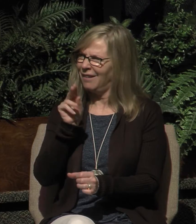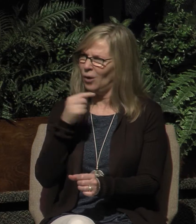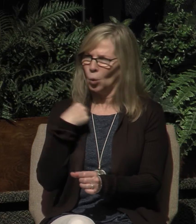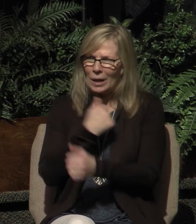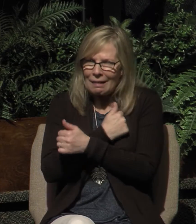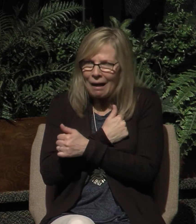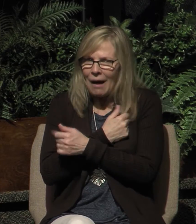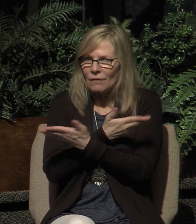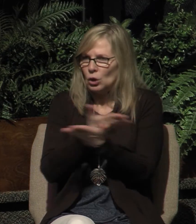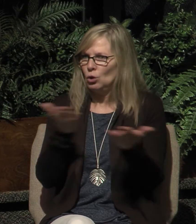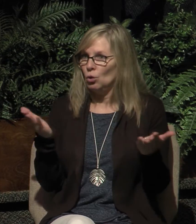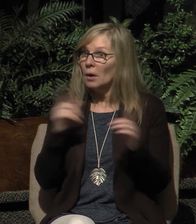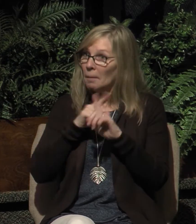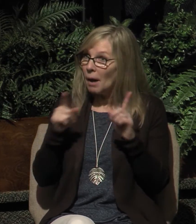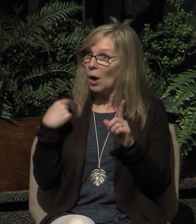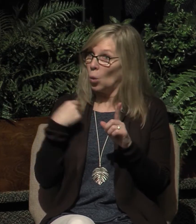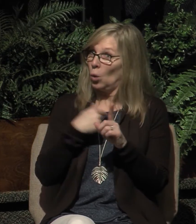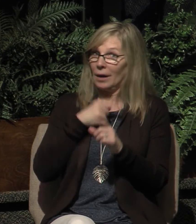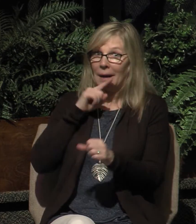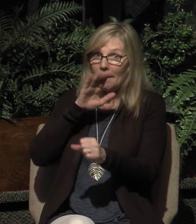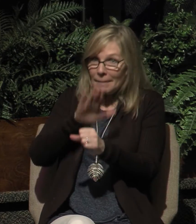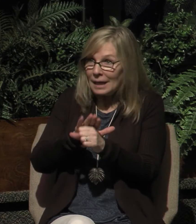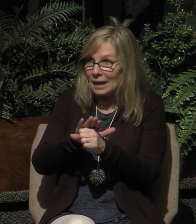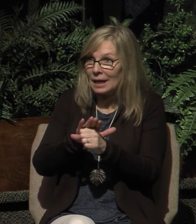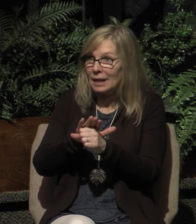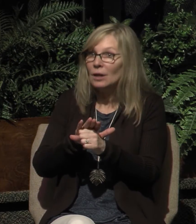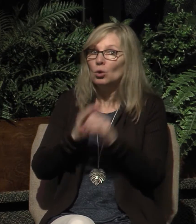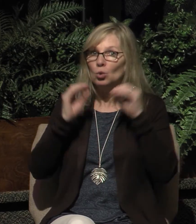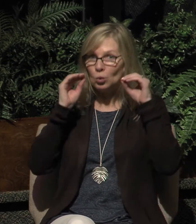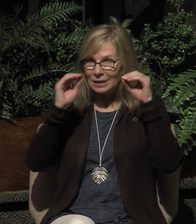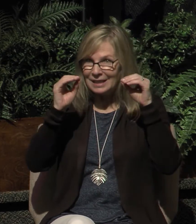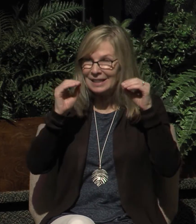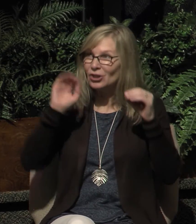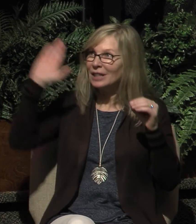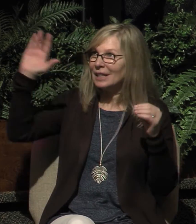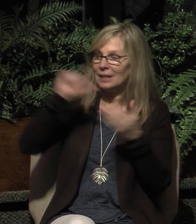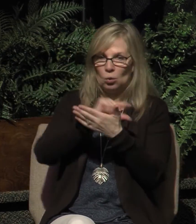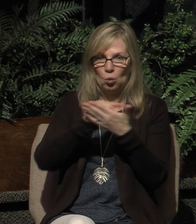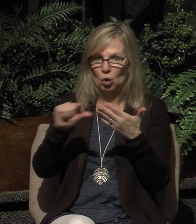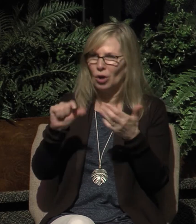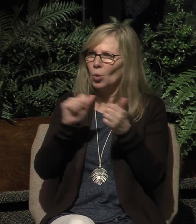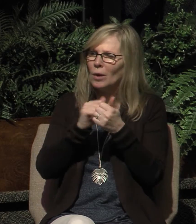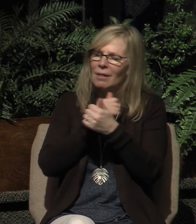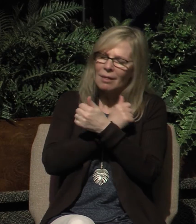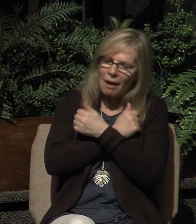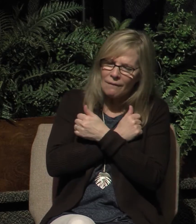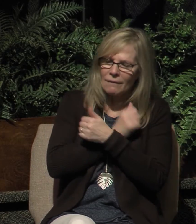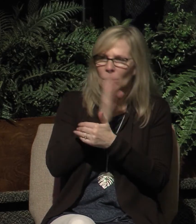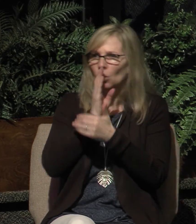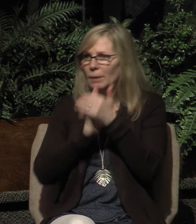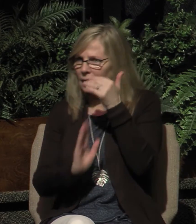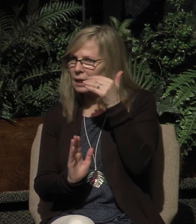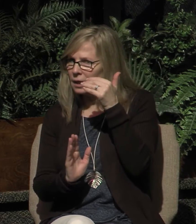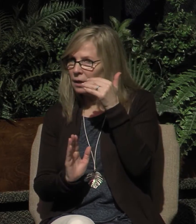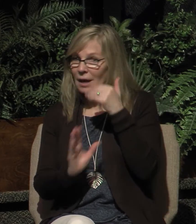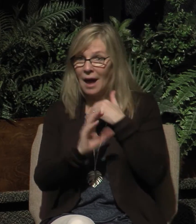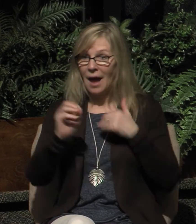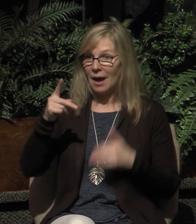by teaching you God's word with love and humility, and as Peter says, by being examples